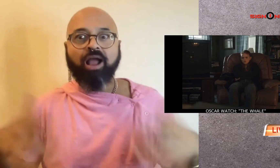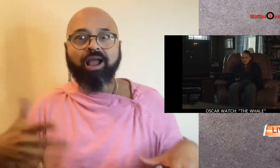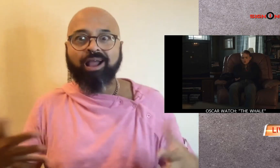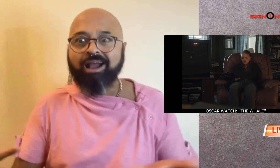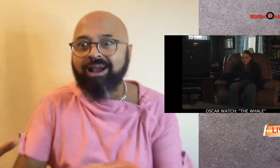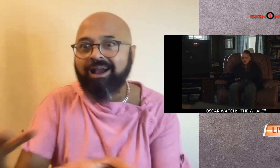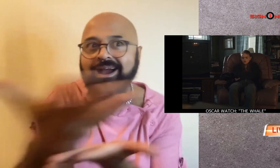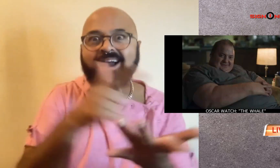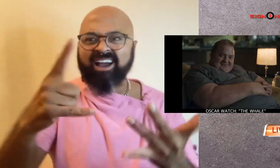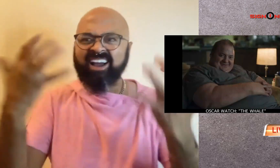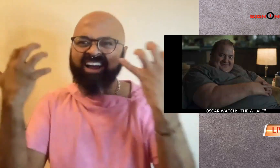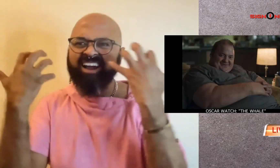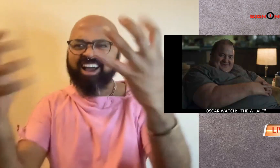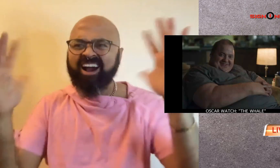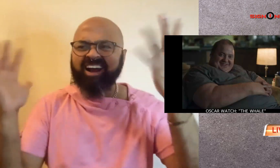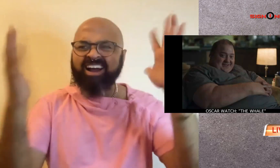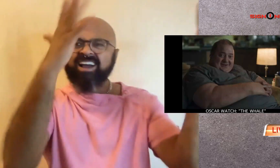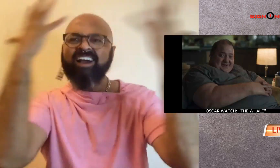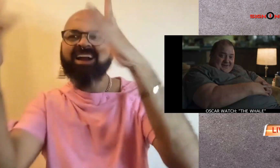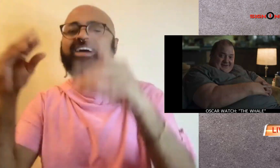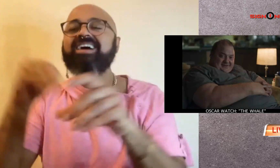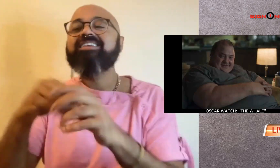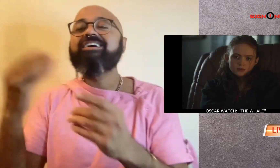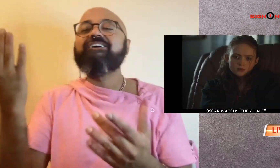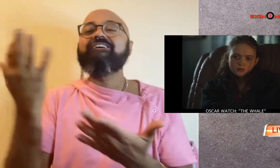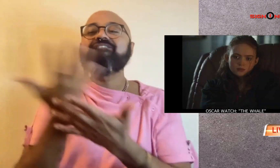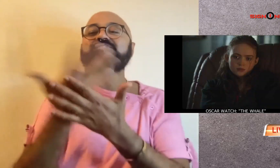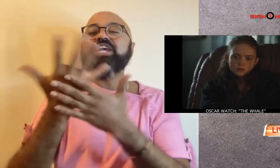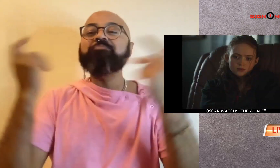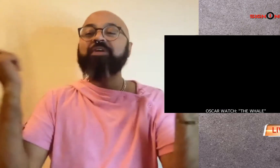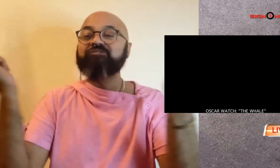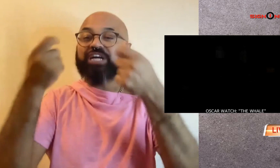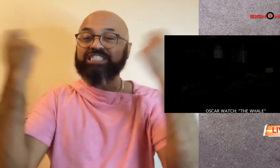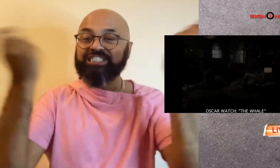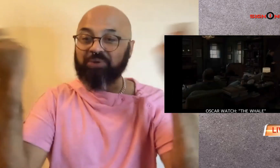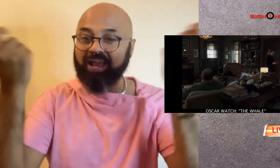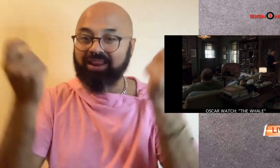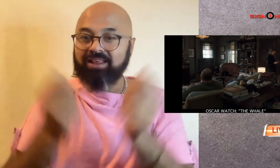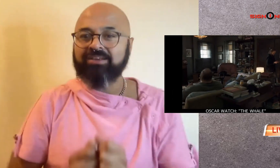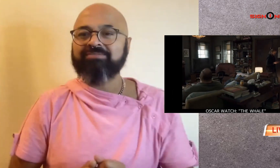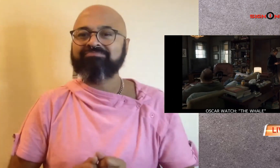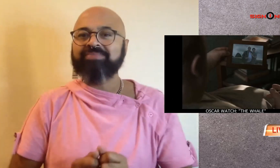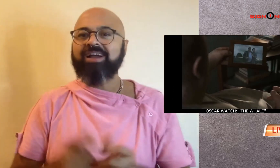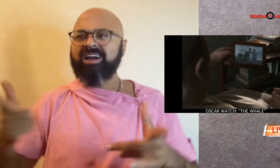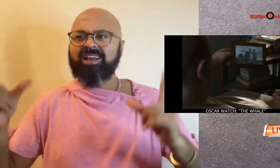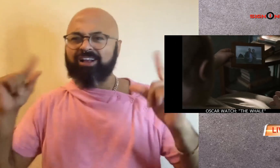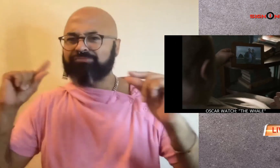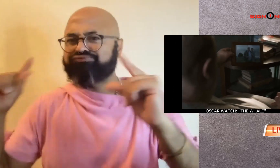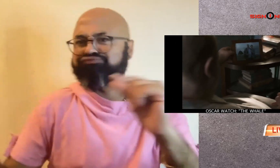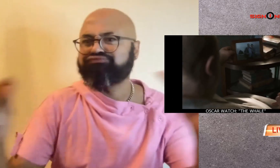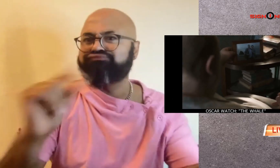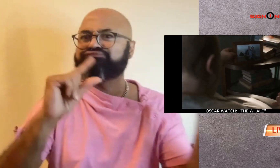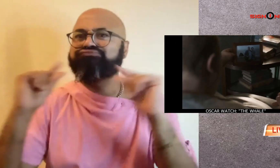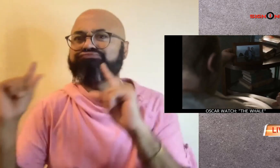His performance is earning standing ovations at film festivals and generating Oscar buzz for the actor.